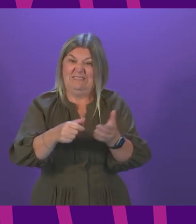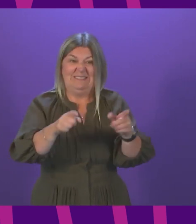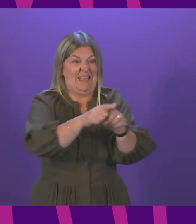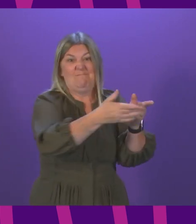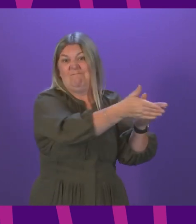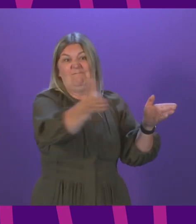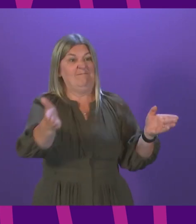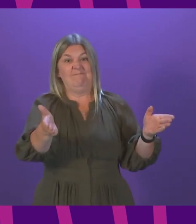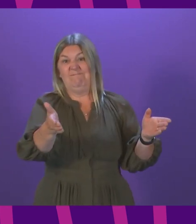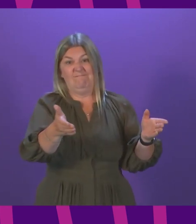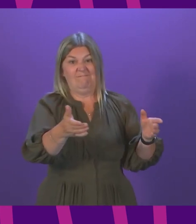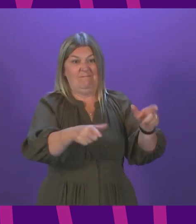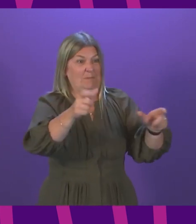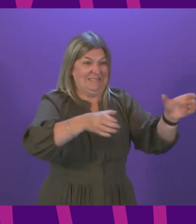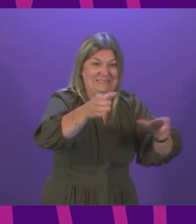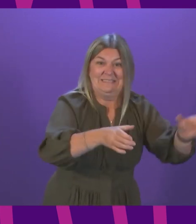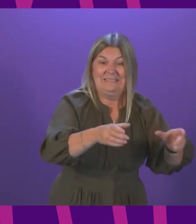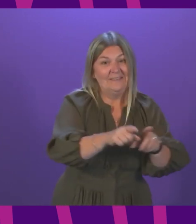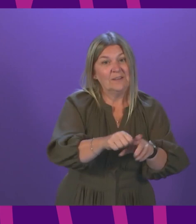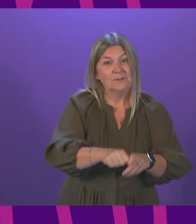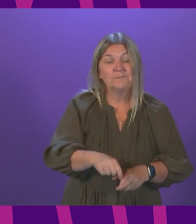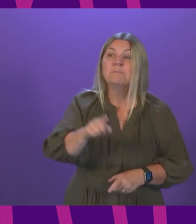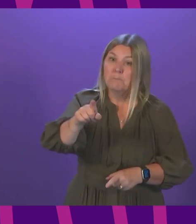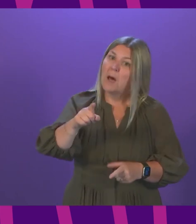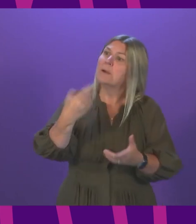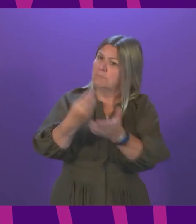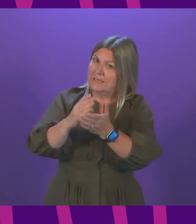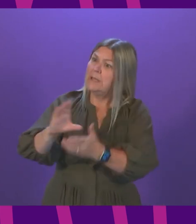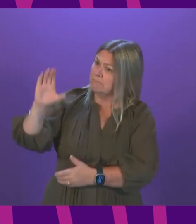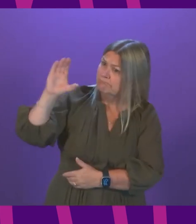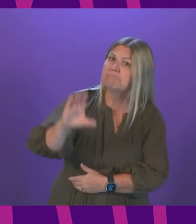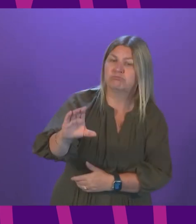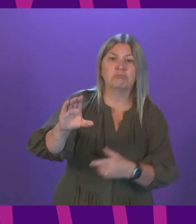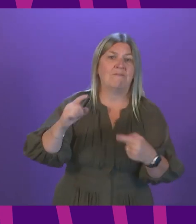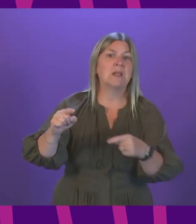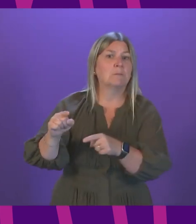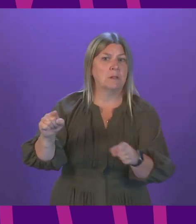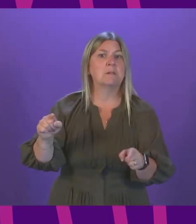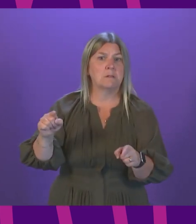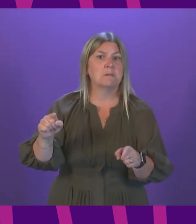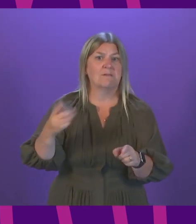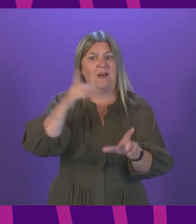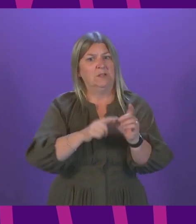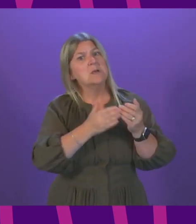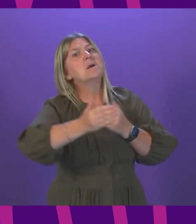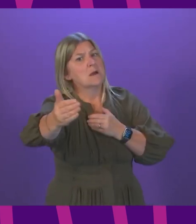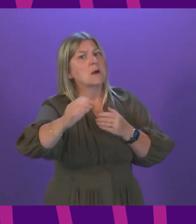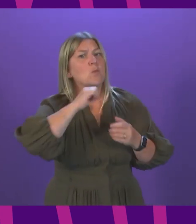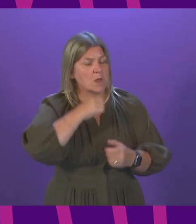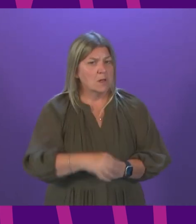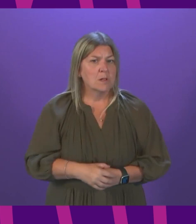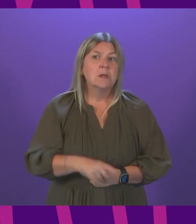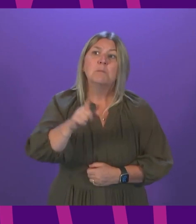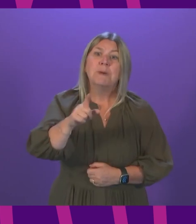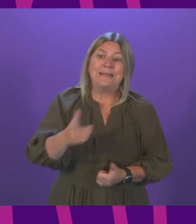right now. We have committed to increasing mental health funding over the lifetime of this parliament, but the initial increase in funding partly